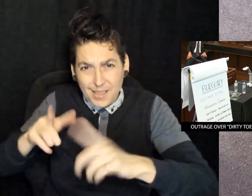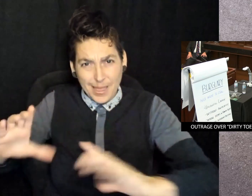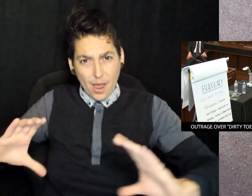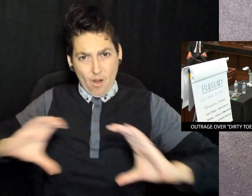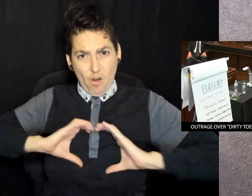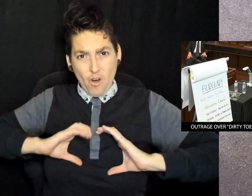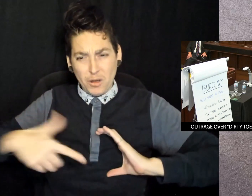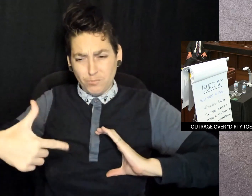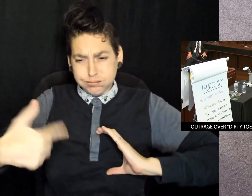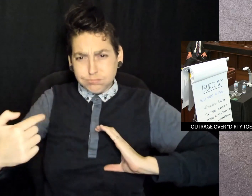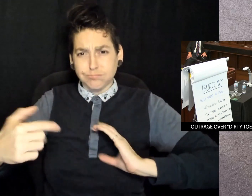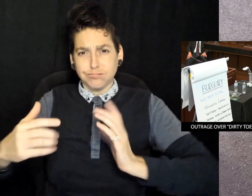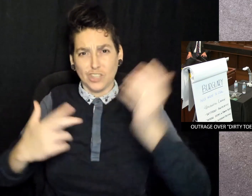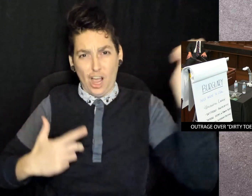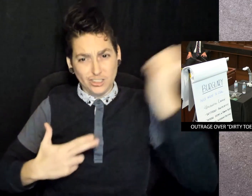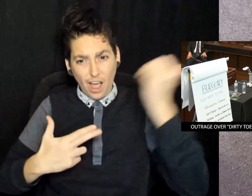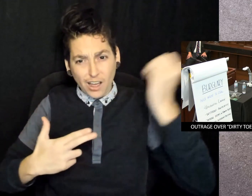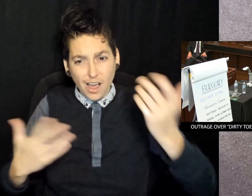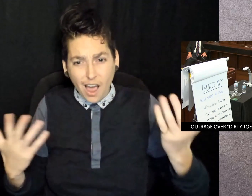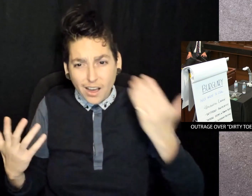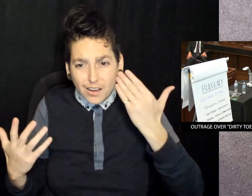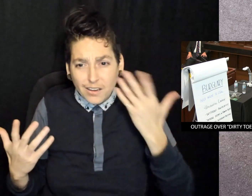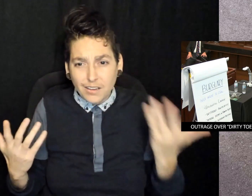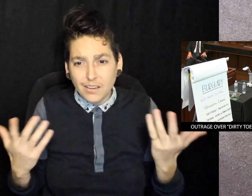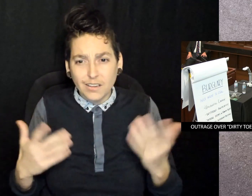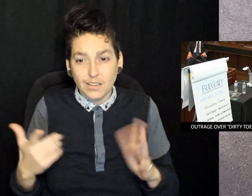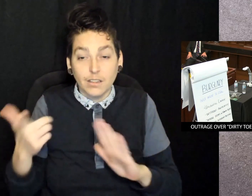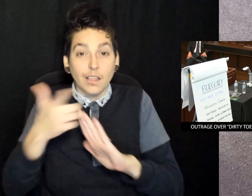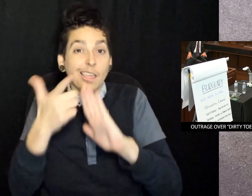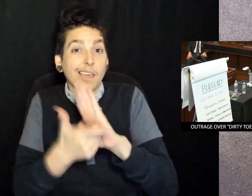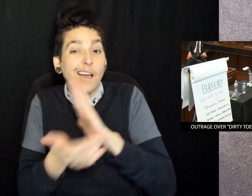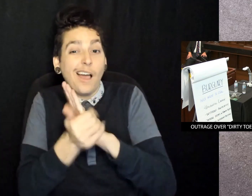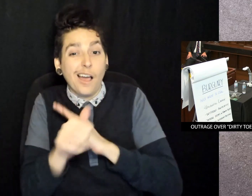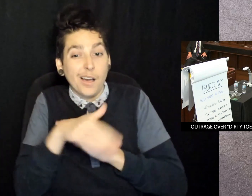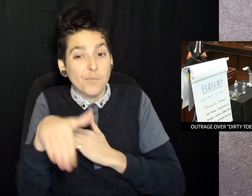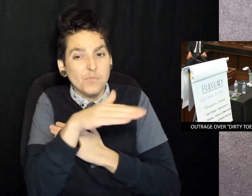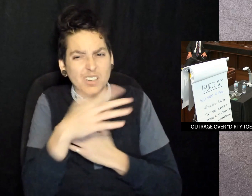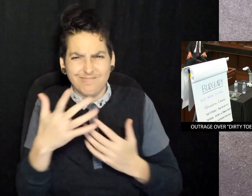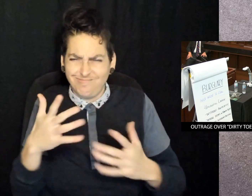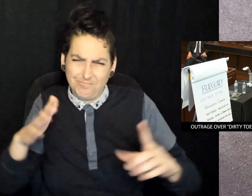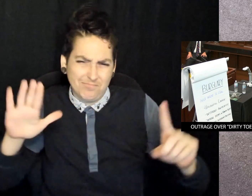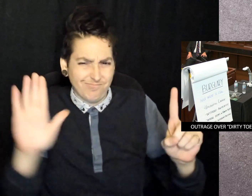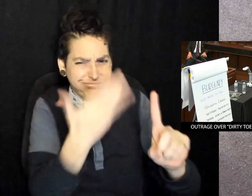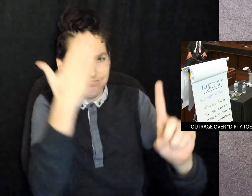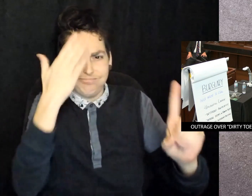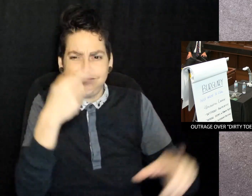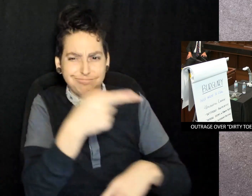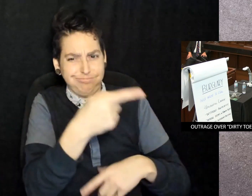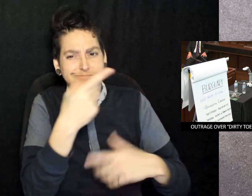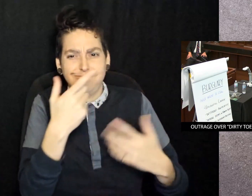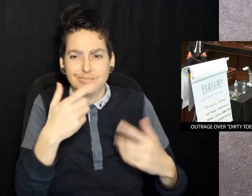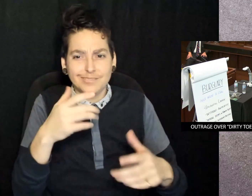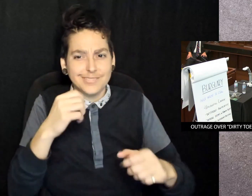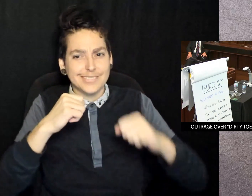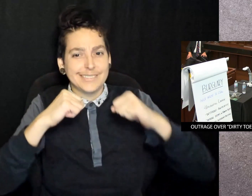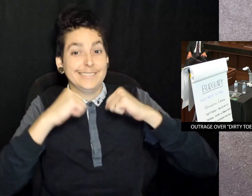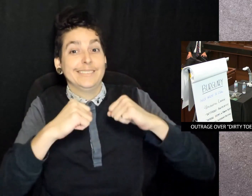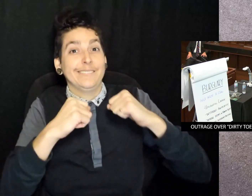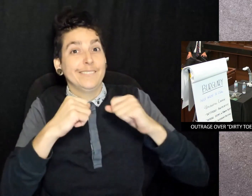and not the huge hole in his chest from a gunshot blast. And legal experts slammed the defense for trying